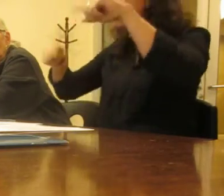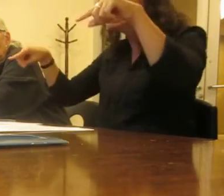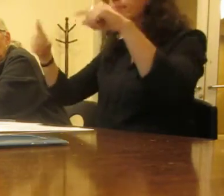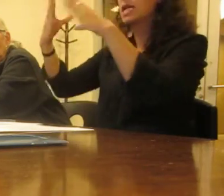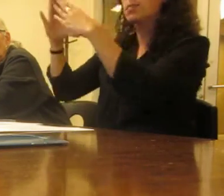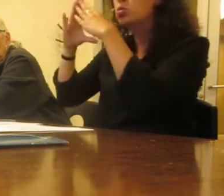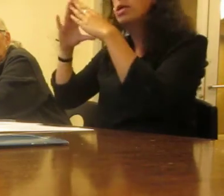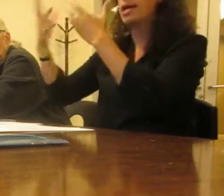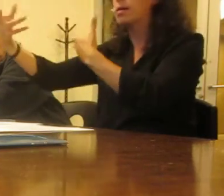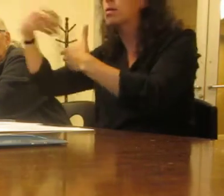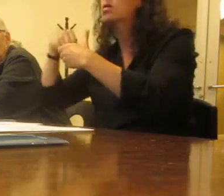come from?